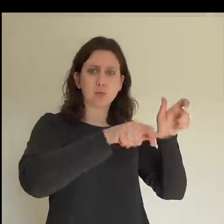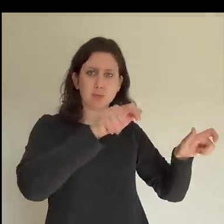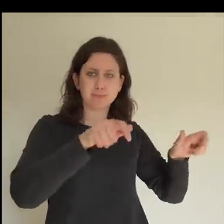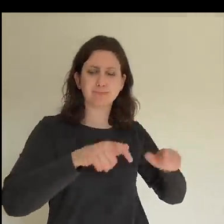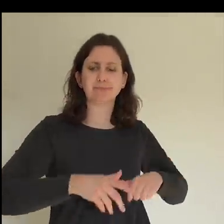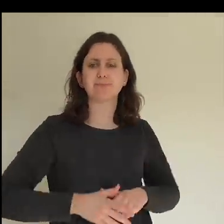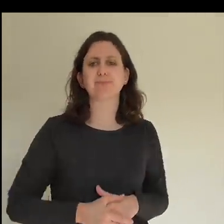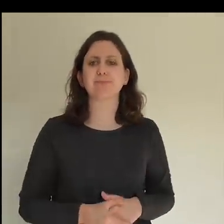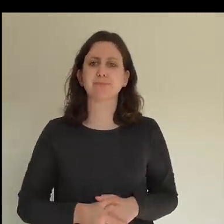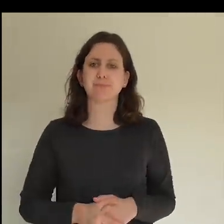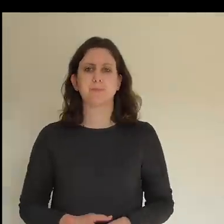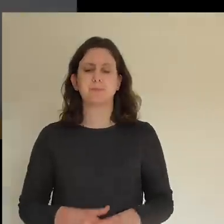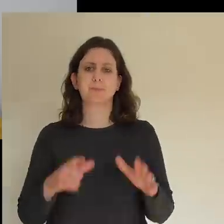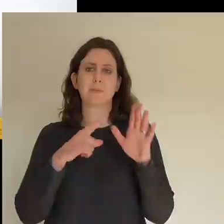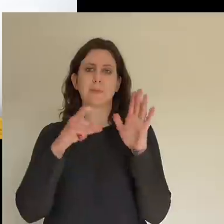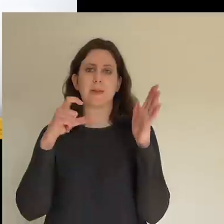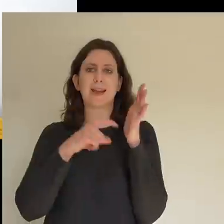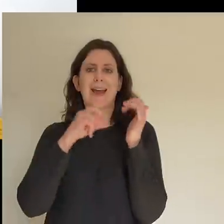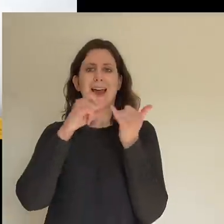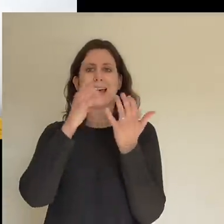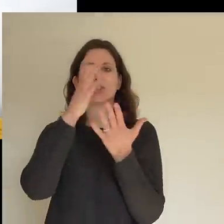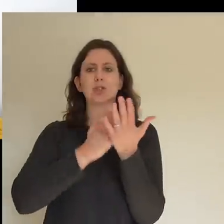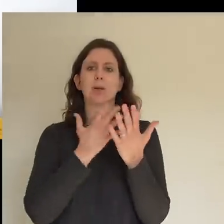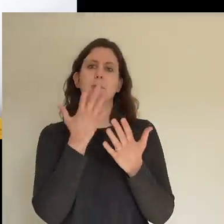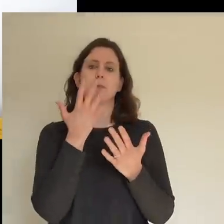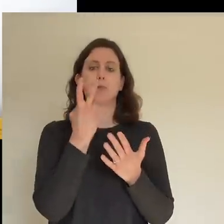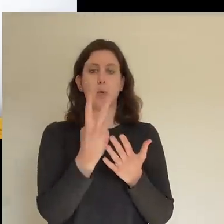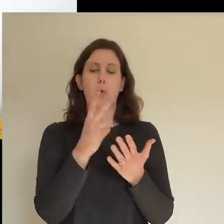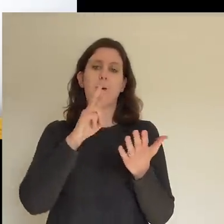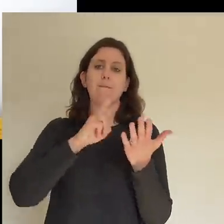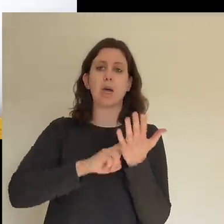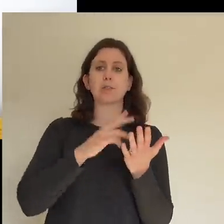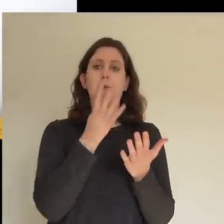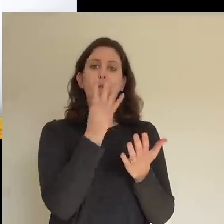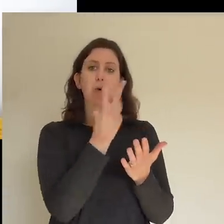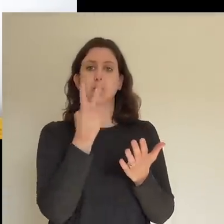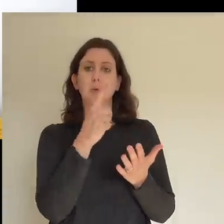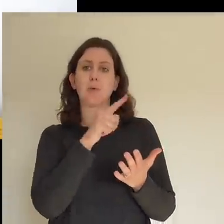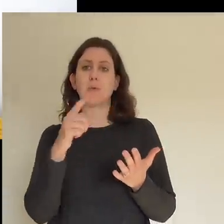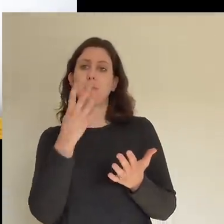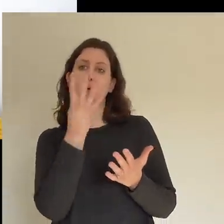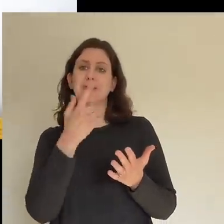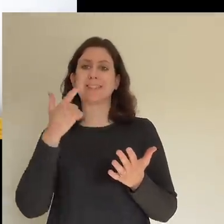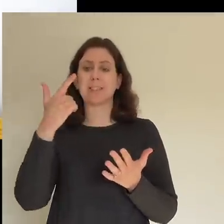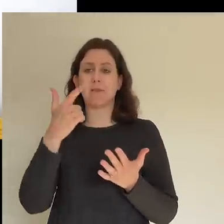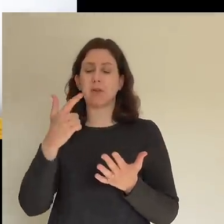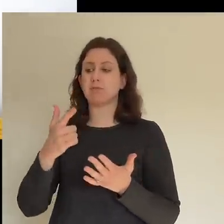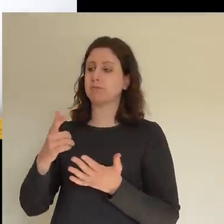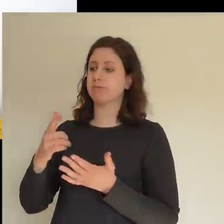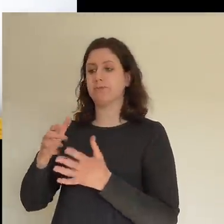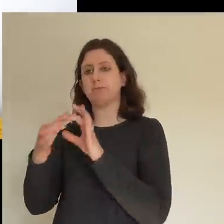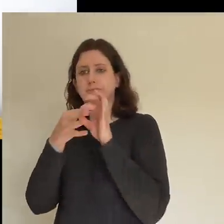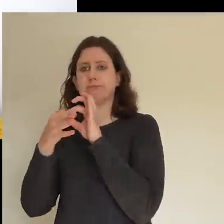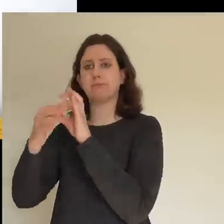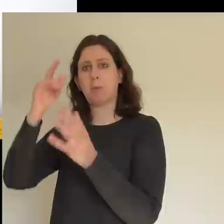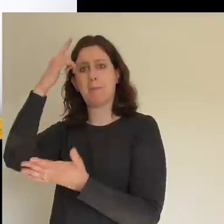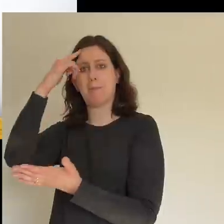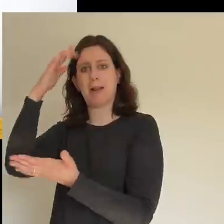feet. Acts 2 42 to 47. The fellowship of the believers. They